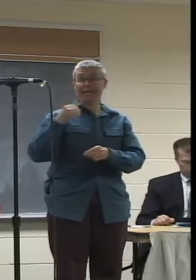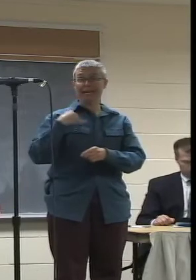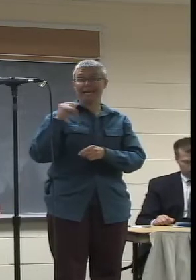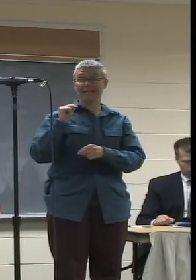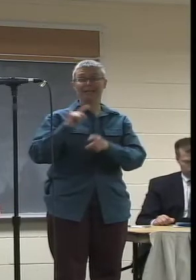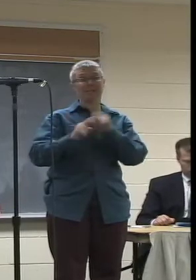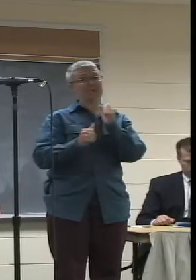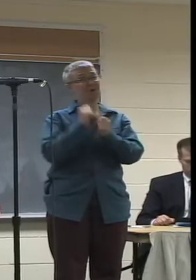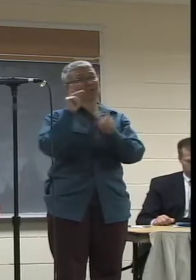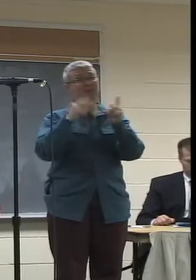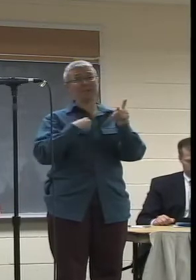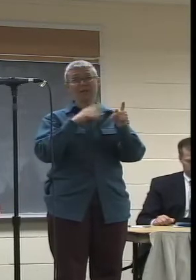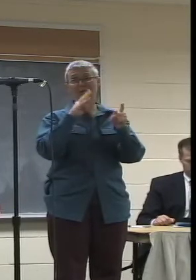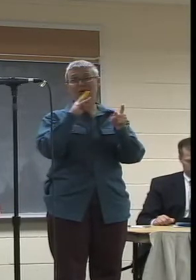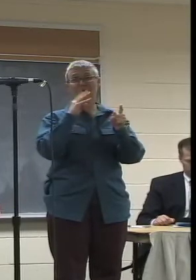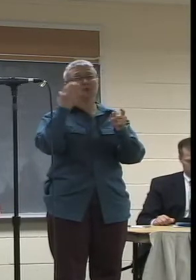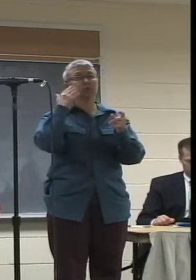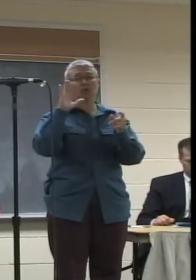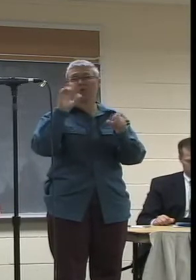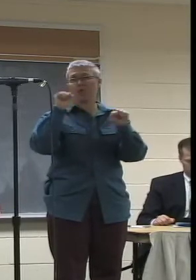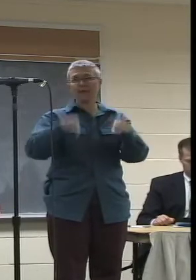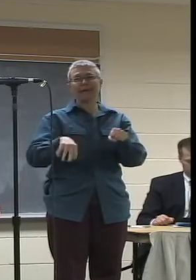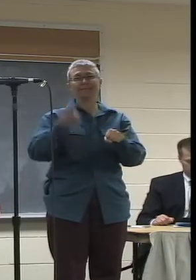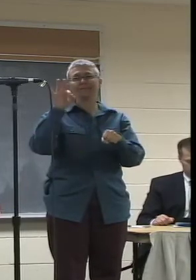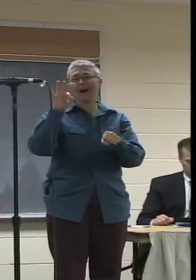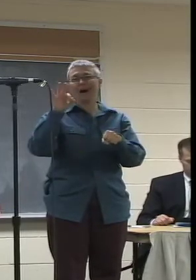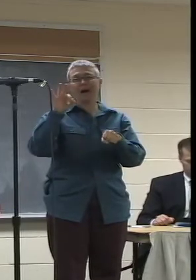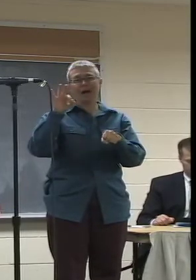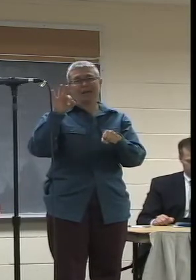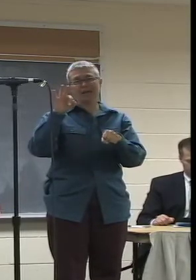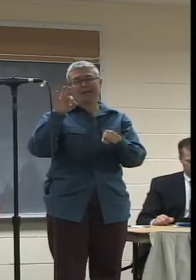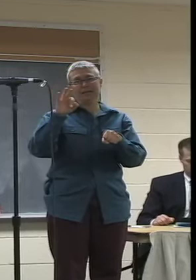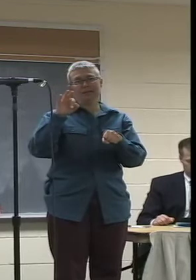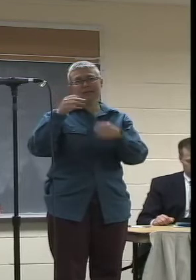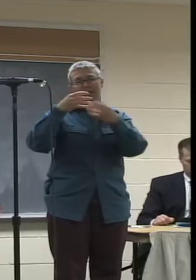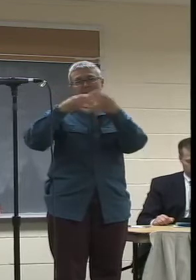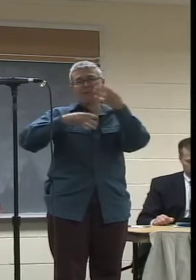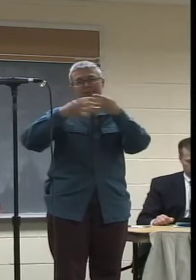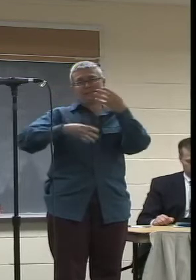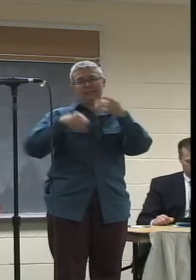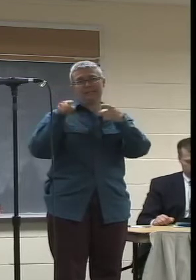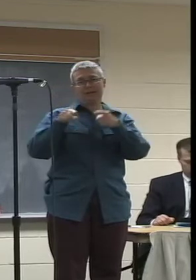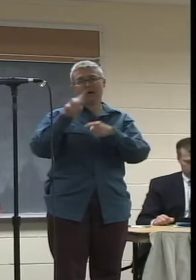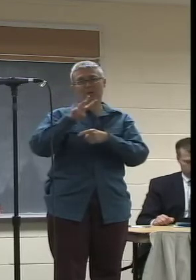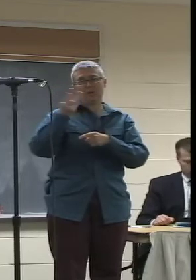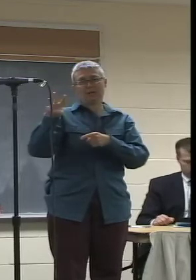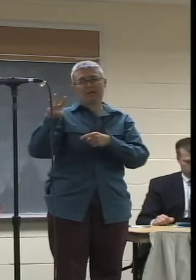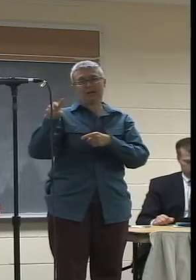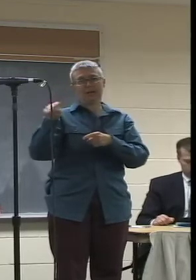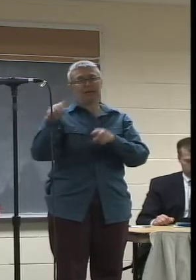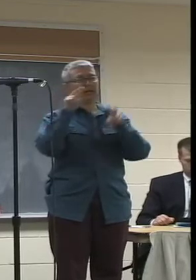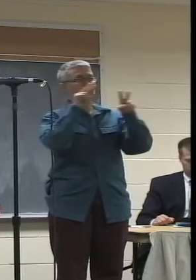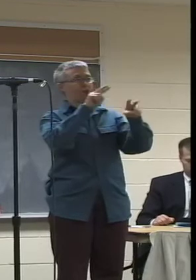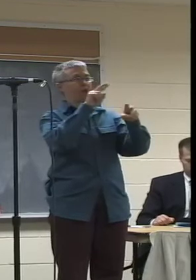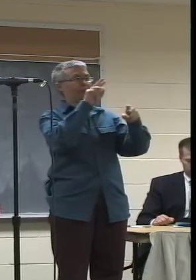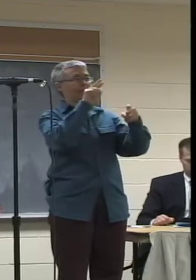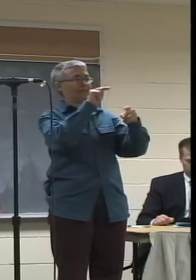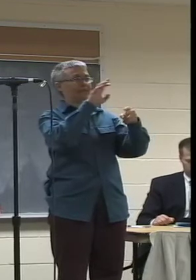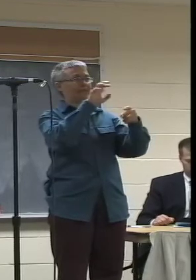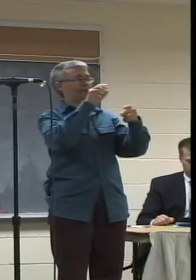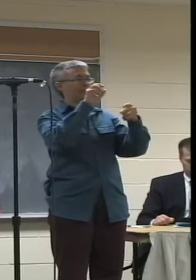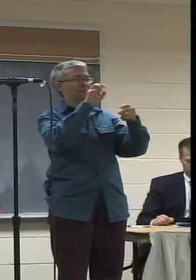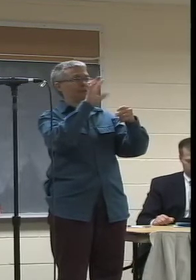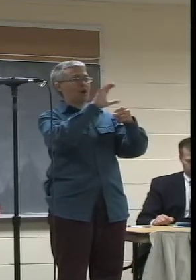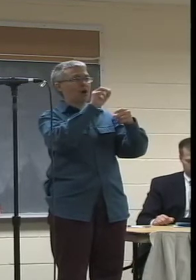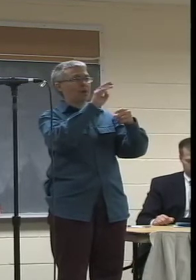people that I've talked to don't know that they can find it there. And so they have the experience that was described a few minutes